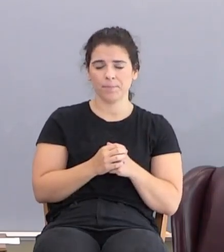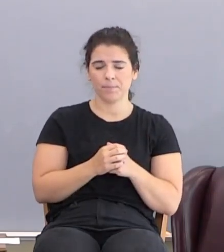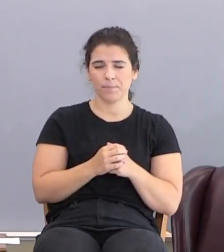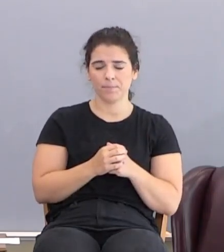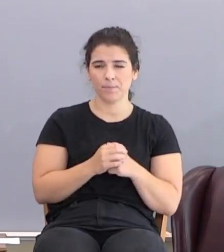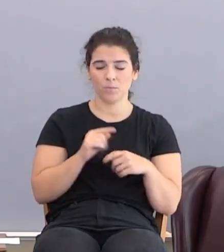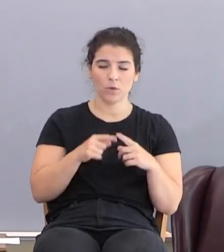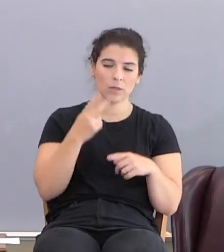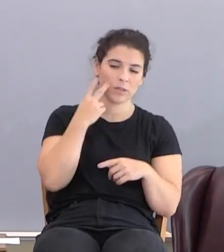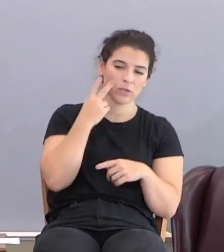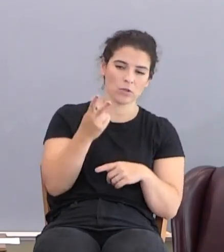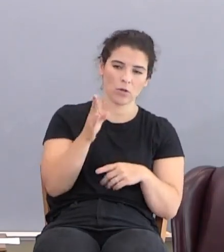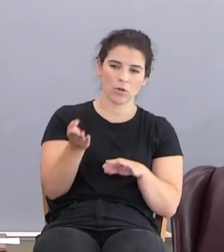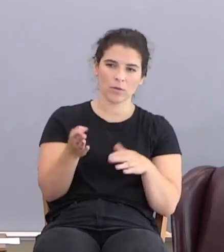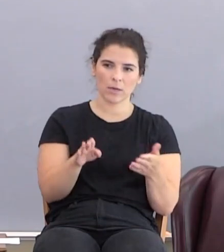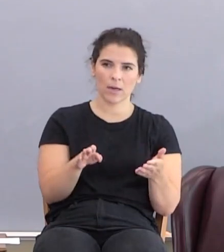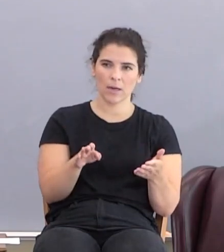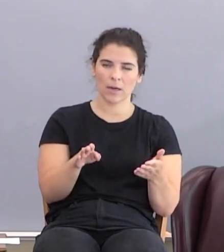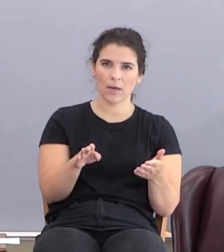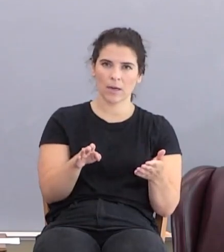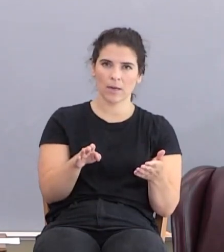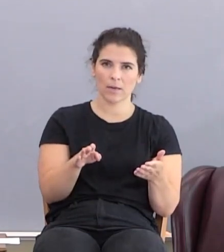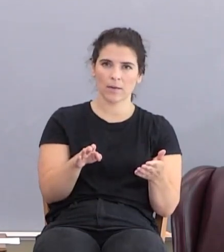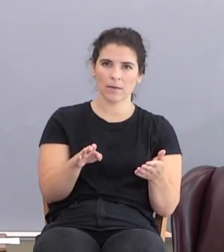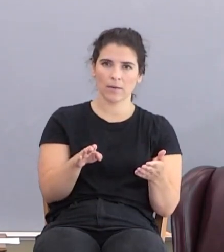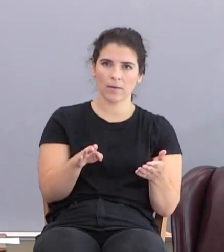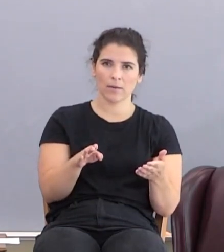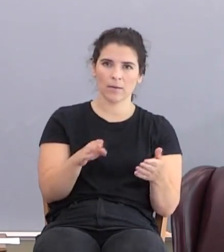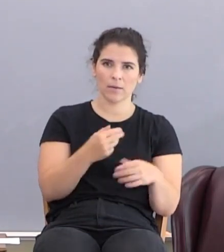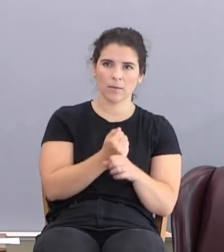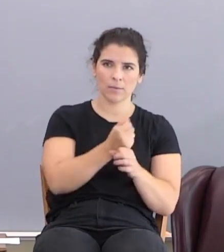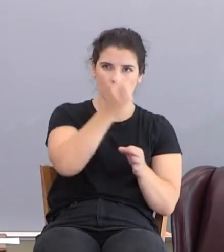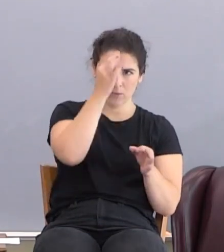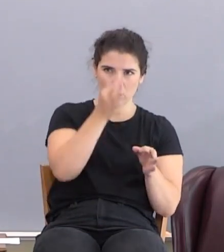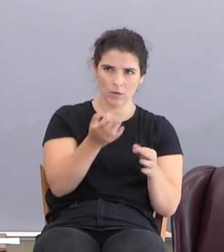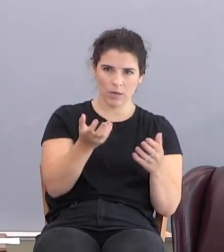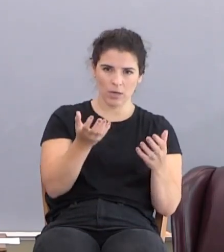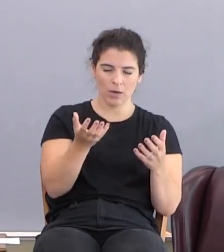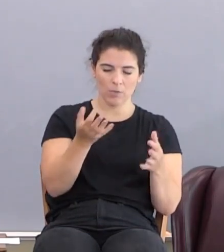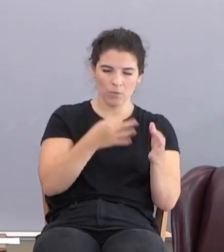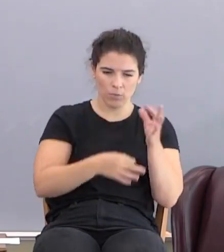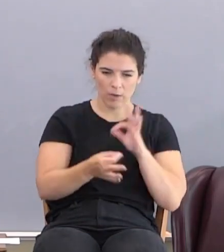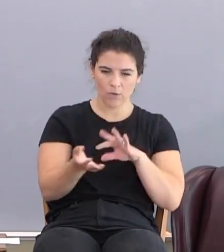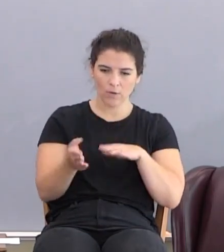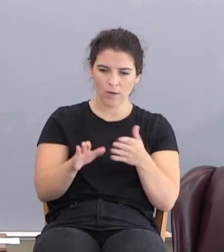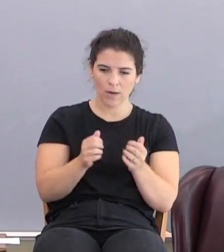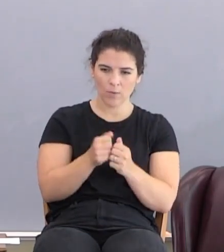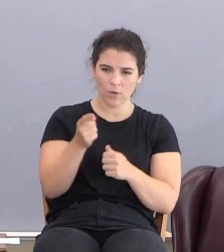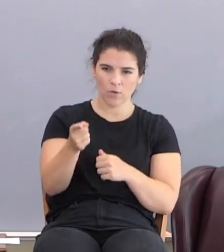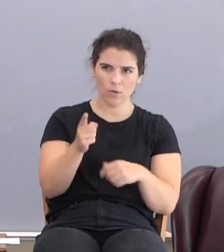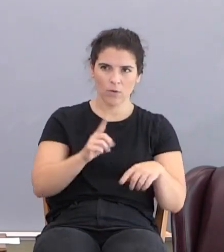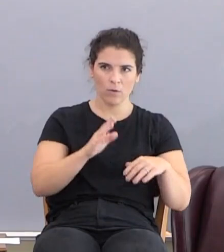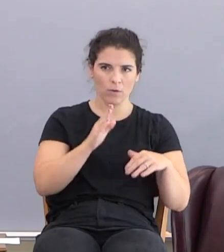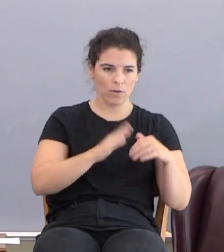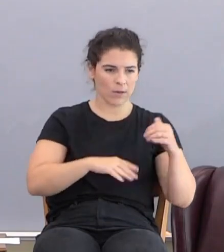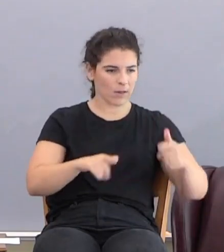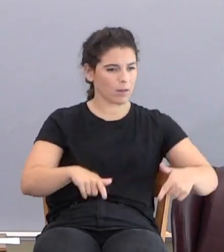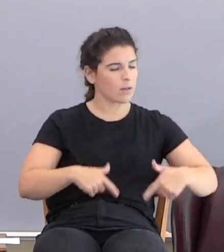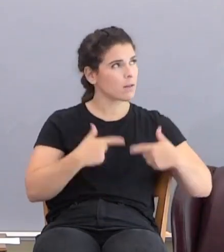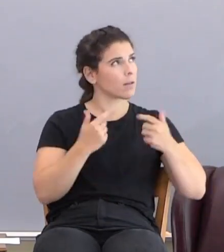And then when he saw her die, boom, he made the choice. I'd rather die with her than live